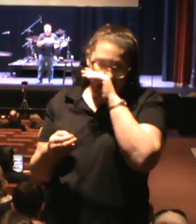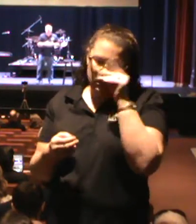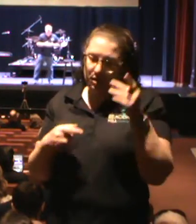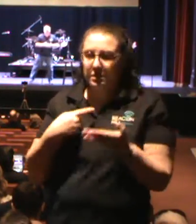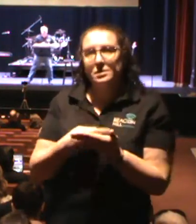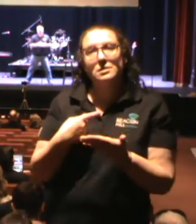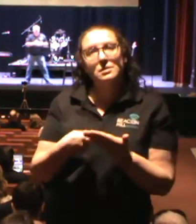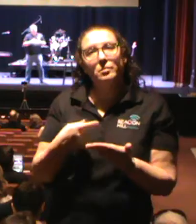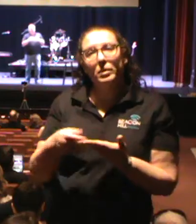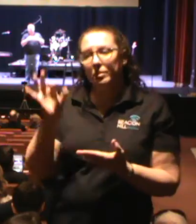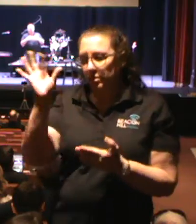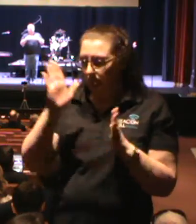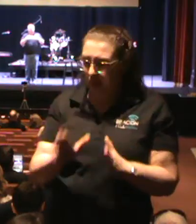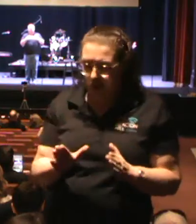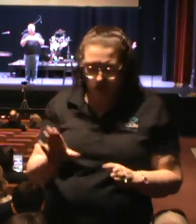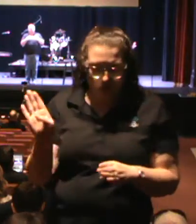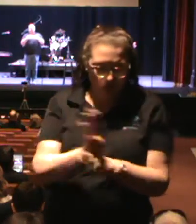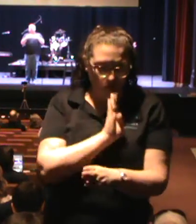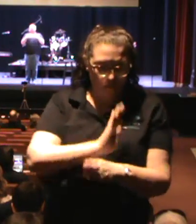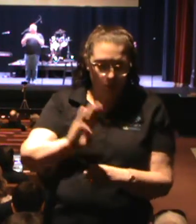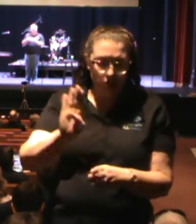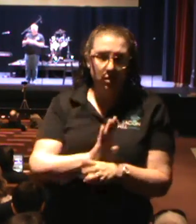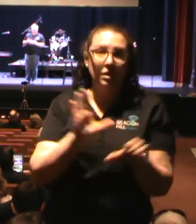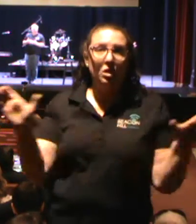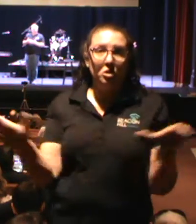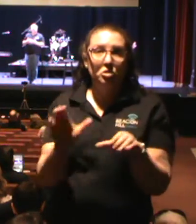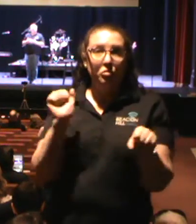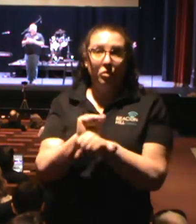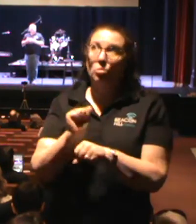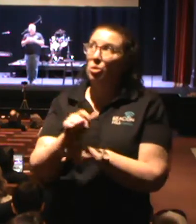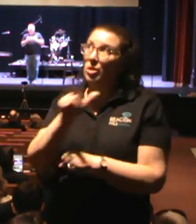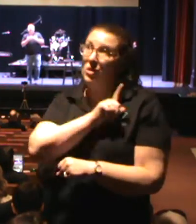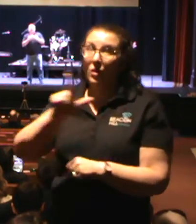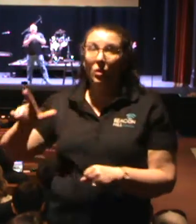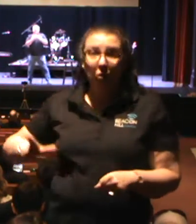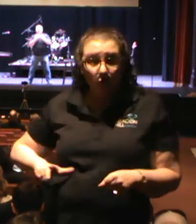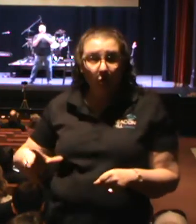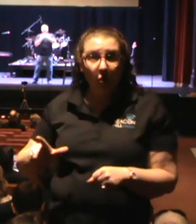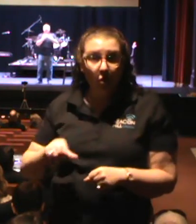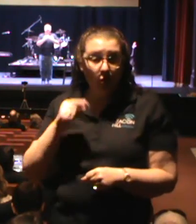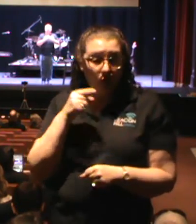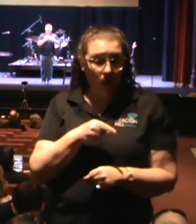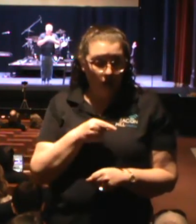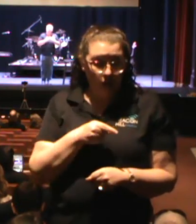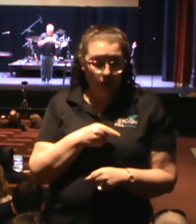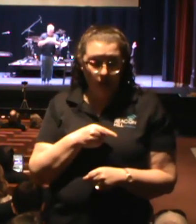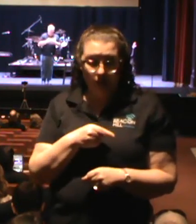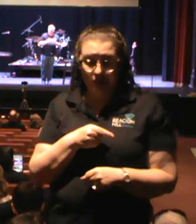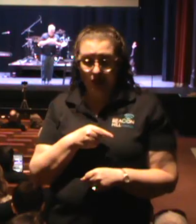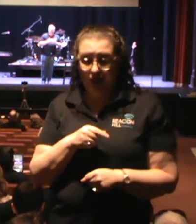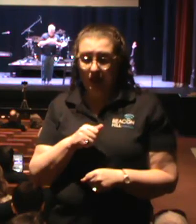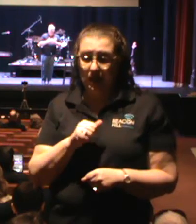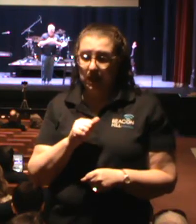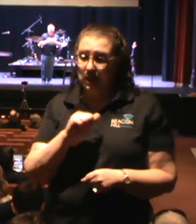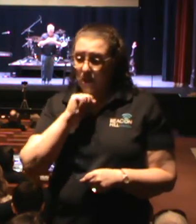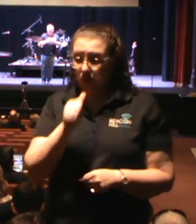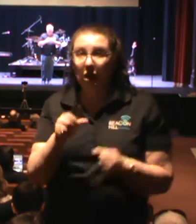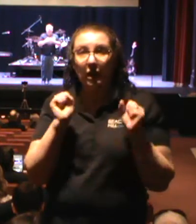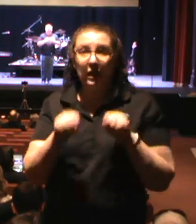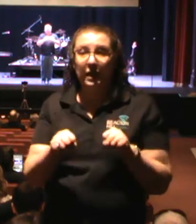get so busy doing the work of the Lord that they can neglect the Lord of the work.